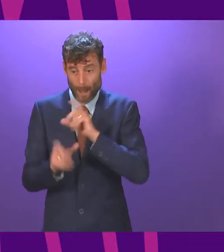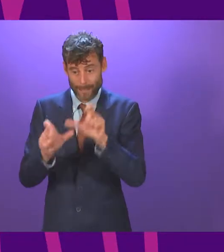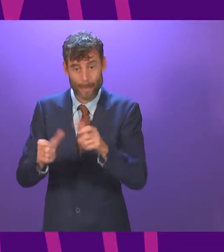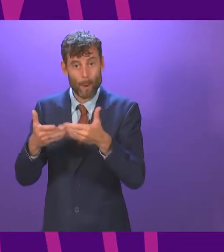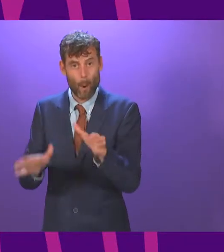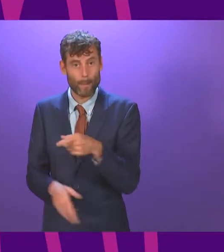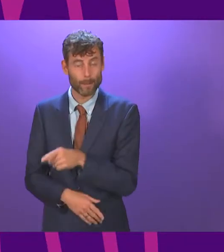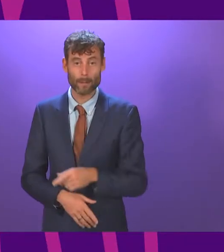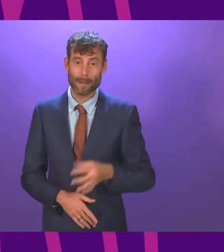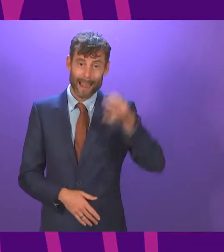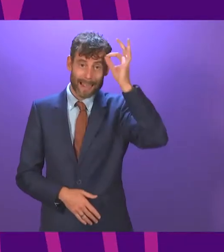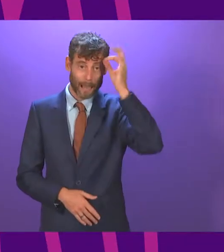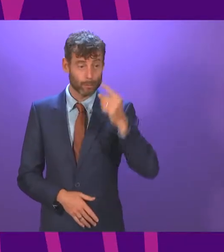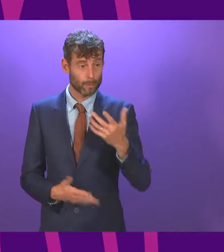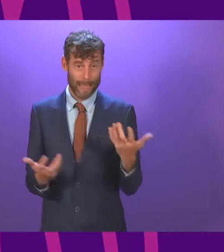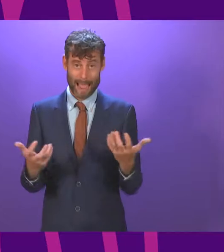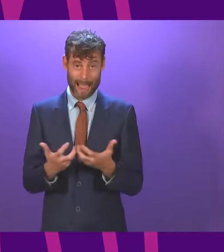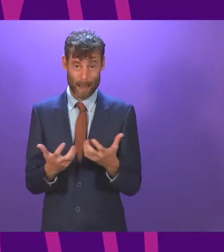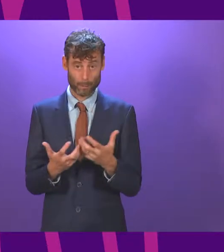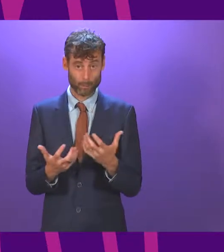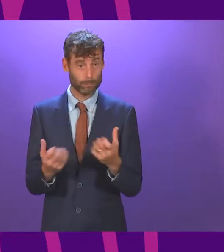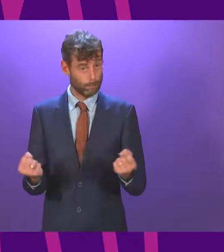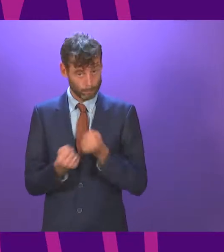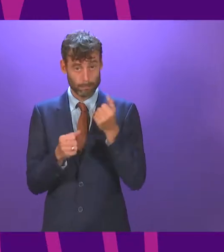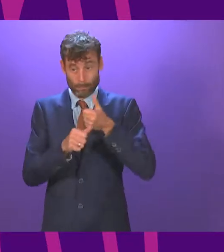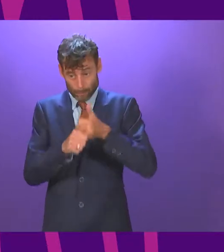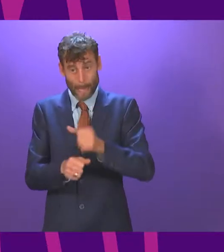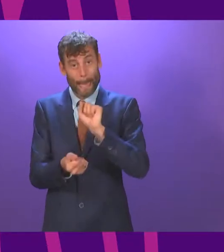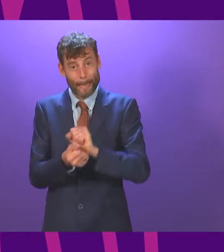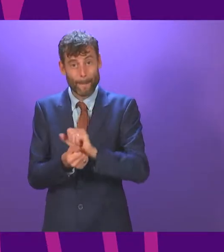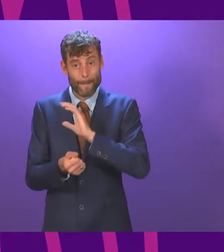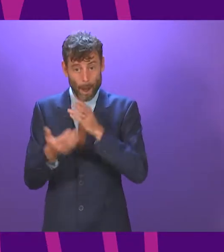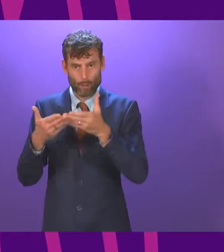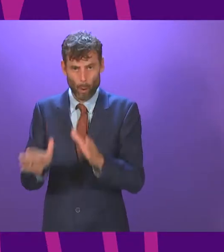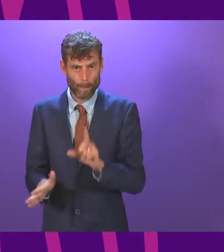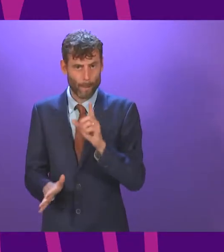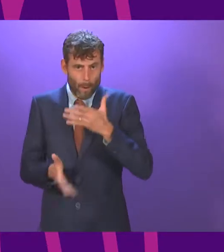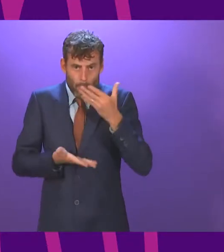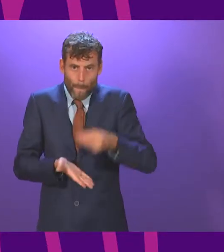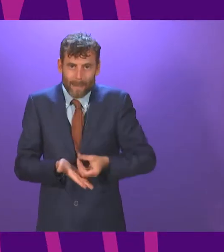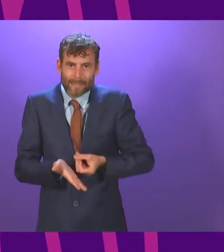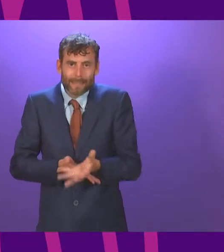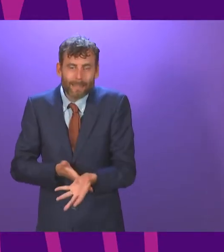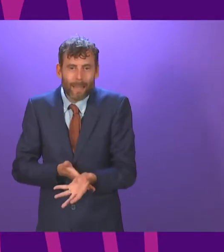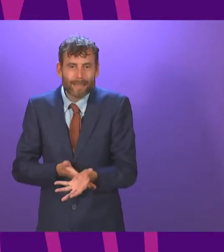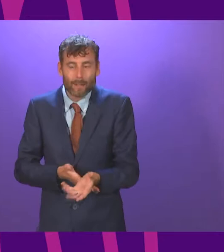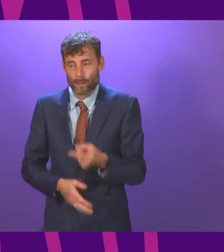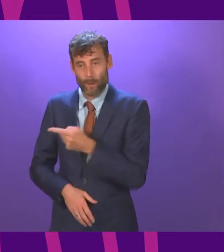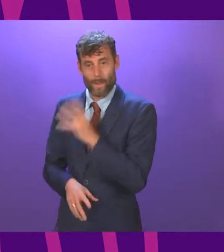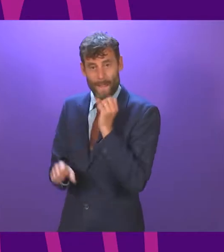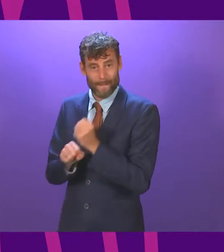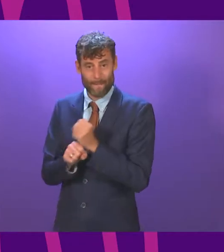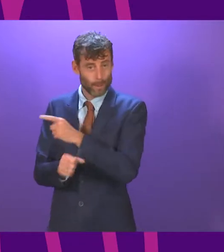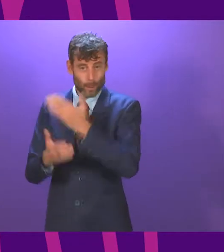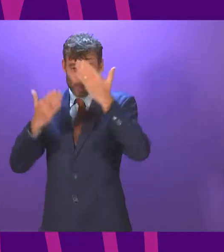money to defill the pledge. And to me it's plain that this government is disconnected from the reality of what is happening on the ground in local councils.